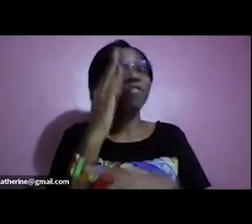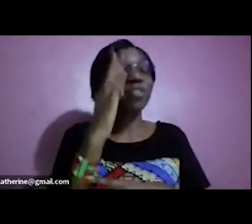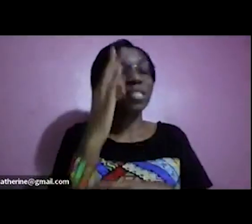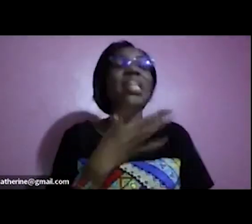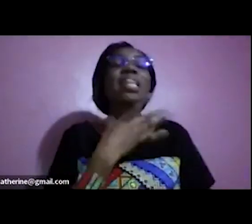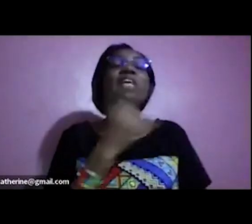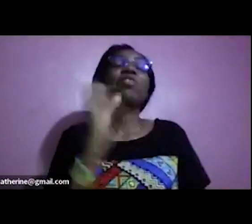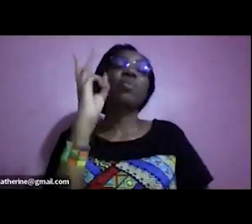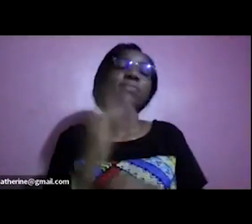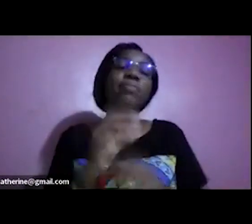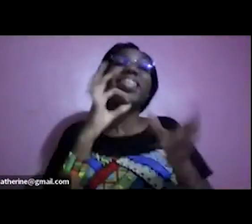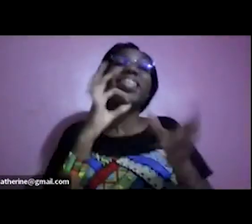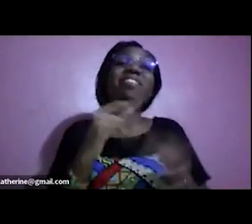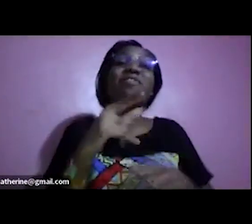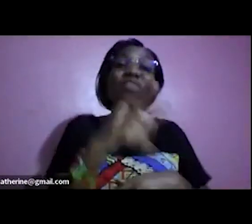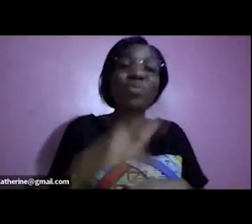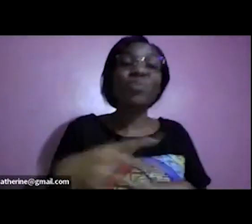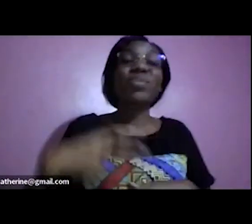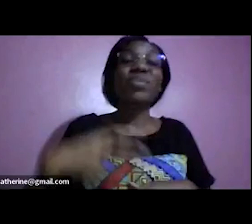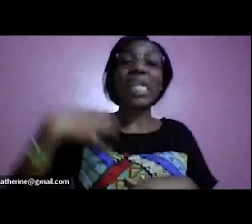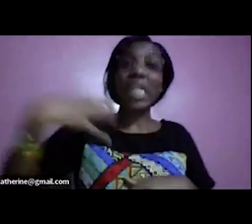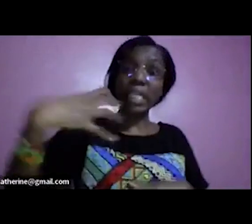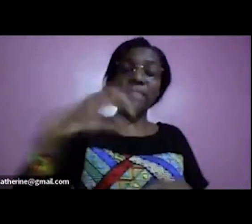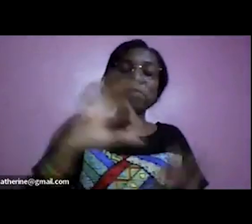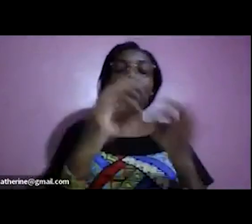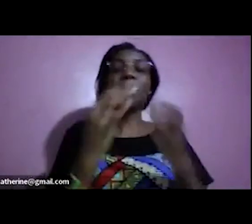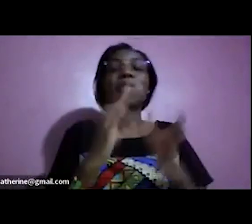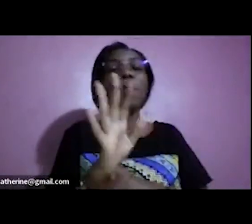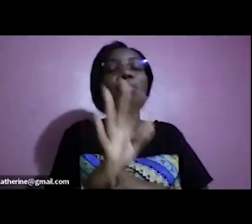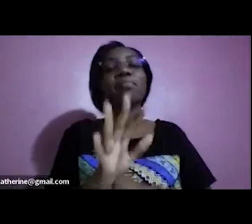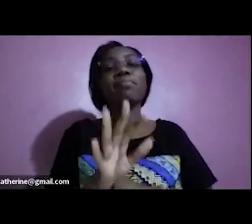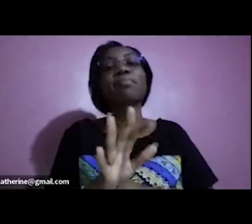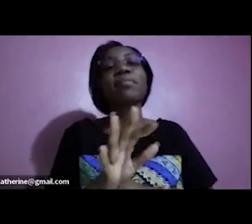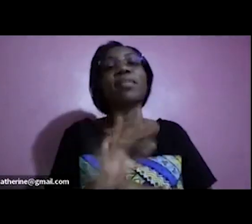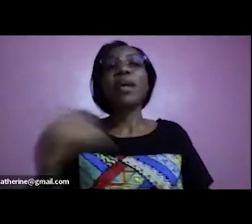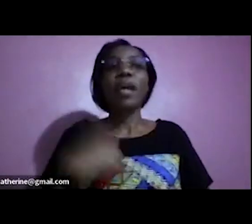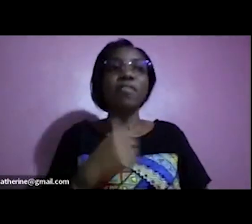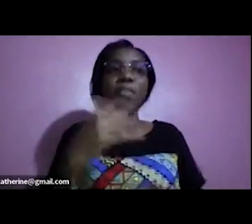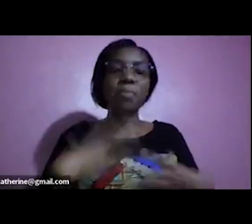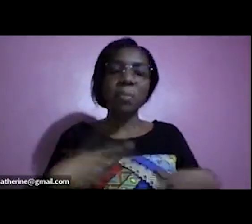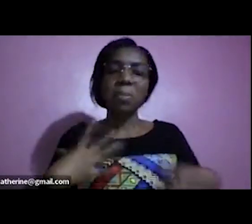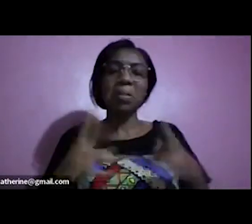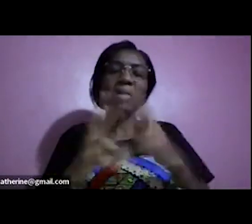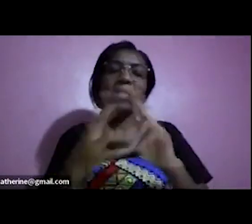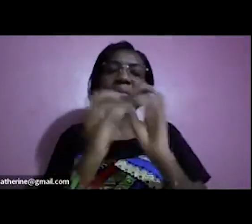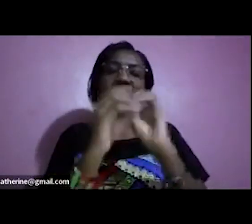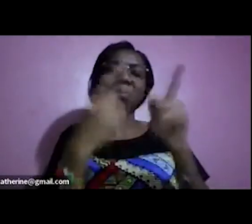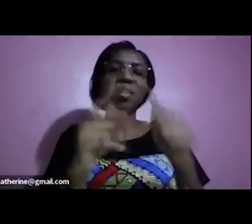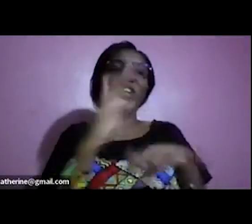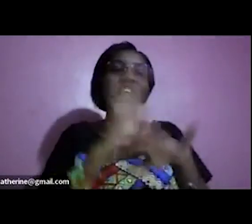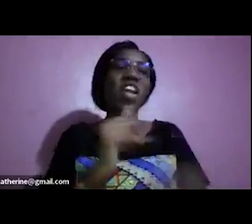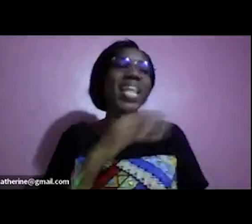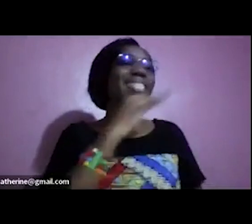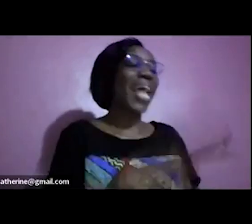family even the people you have no blood relation will call you their son if you are poor